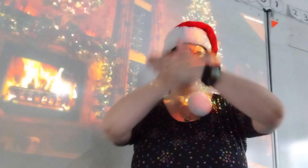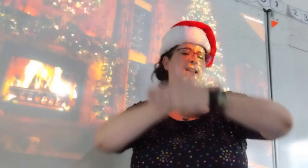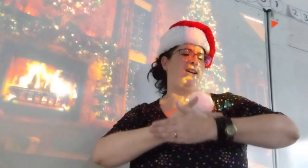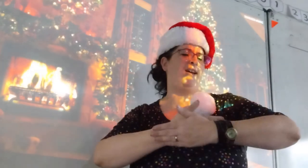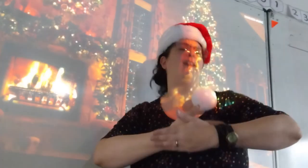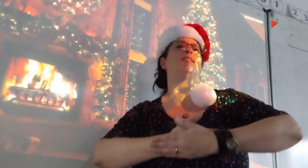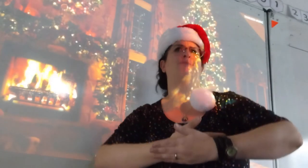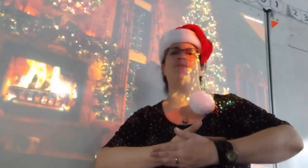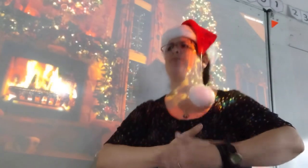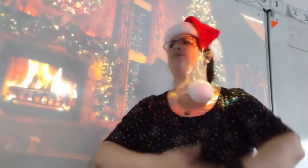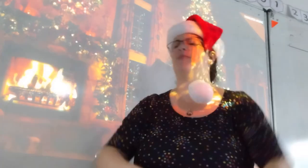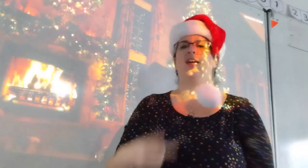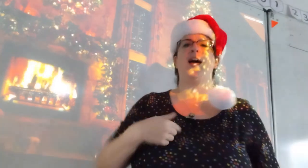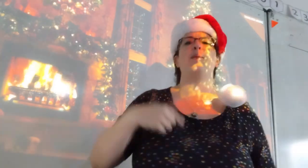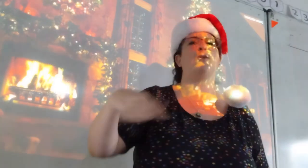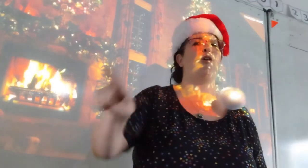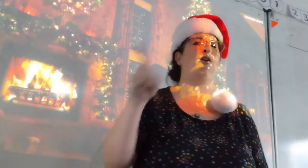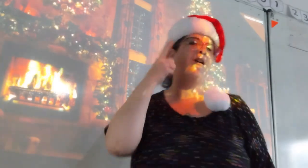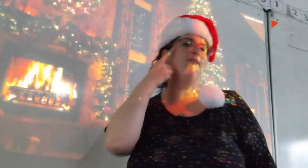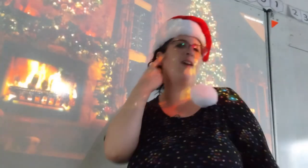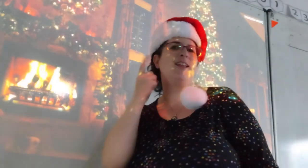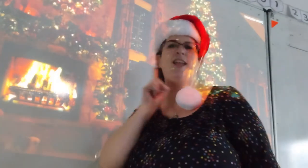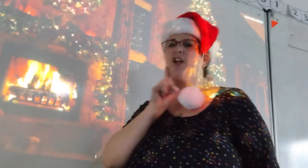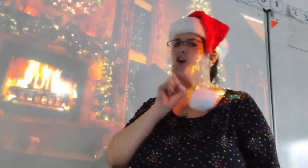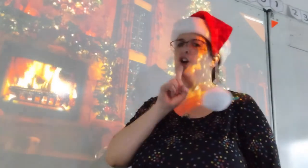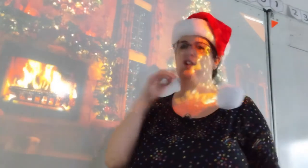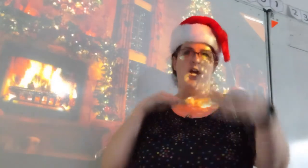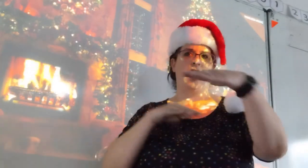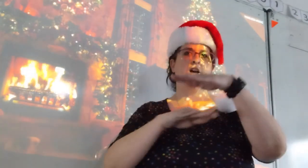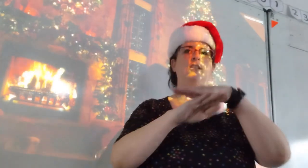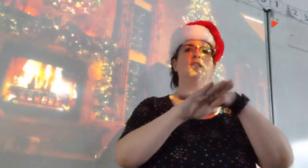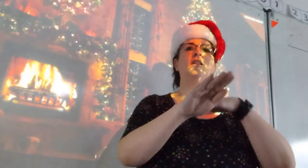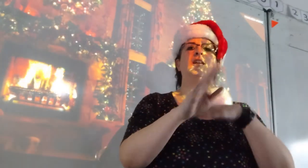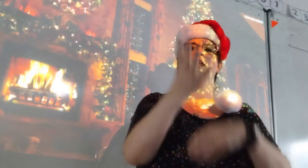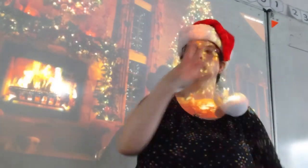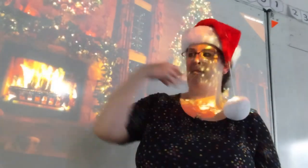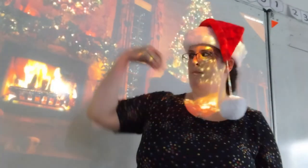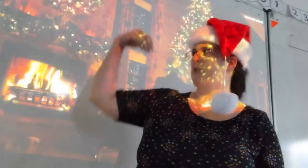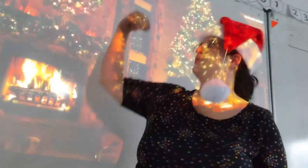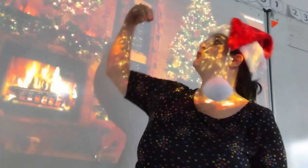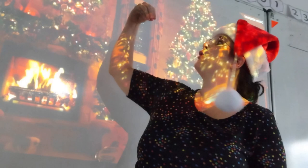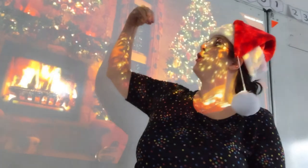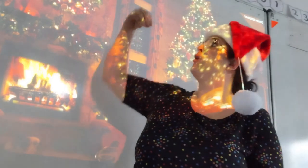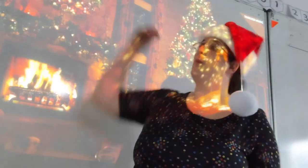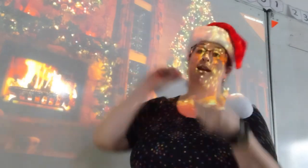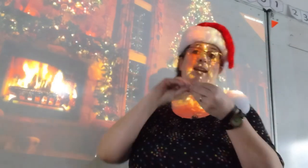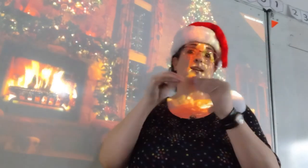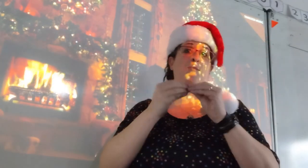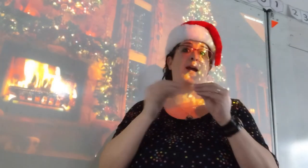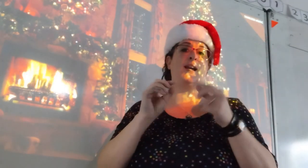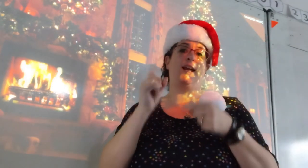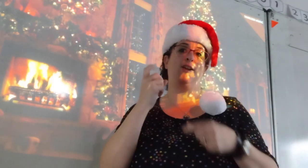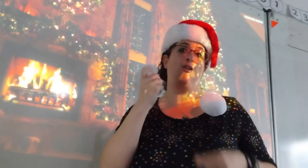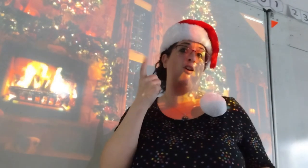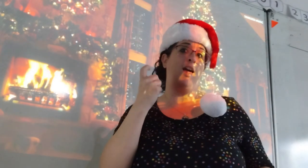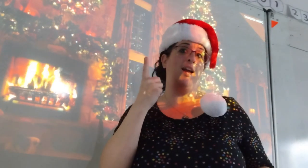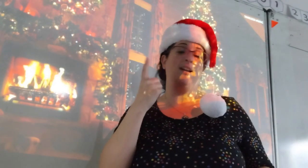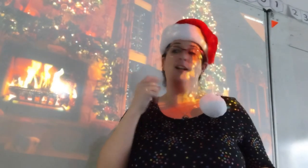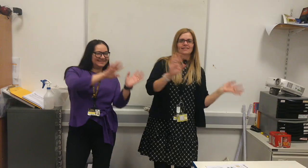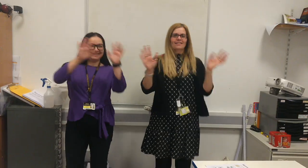I'm gonna find that girl underneath the mistletoe We'll kiss my candlelight Room